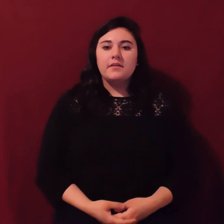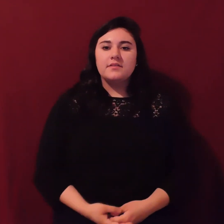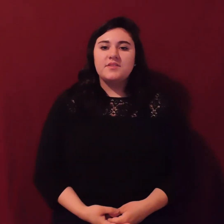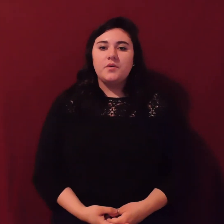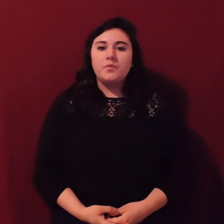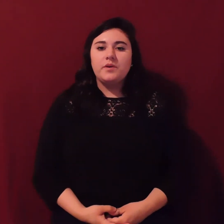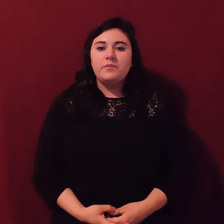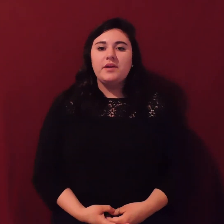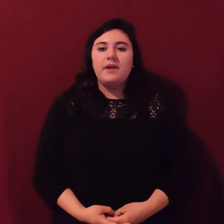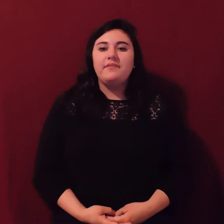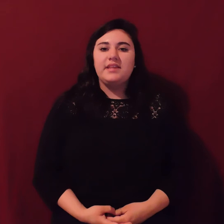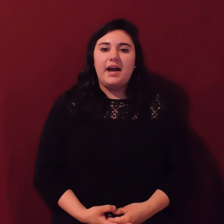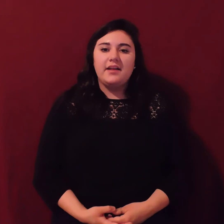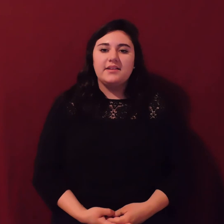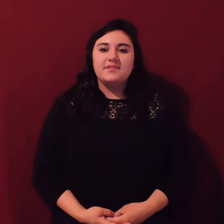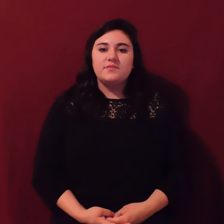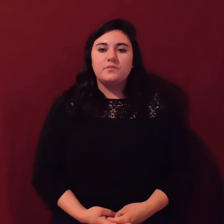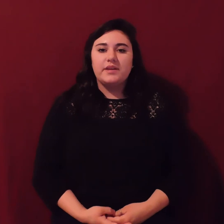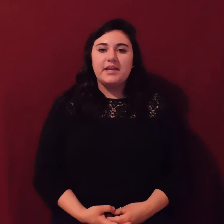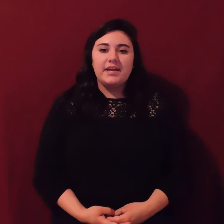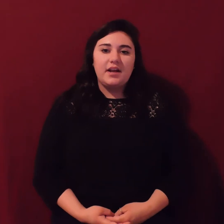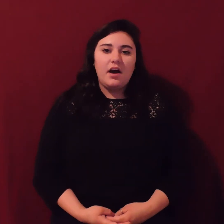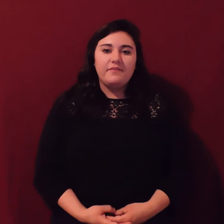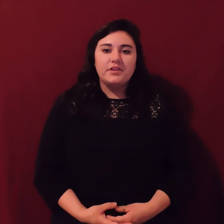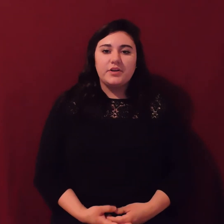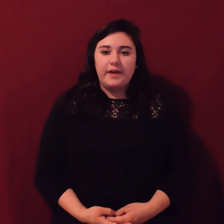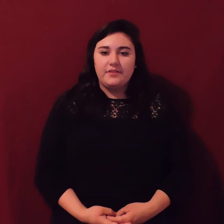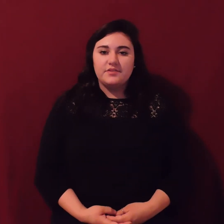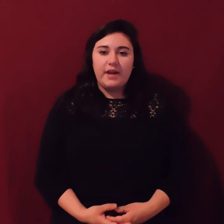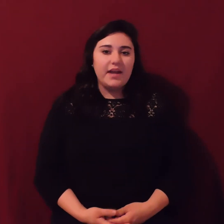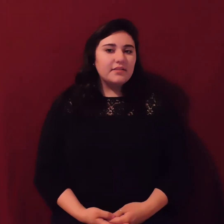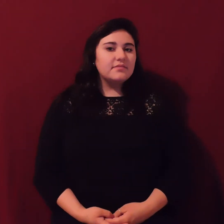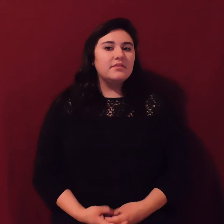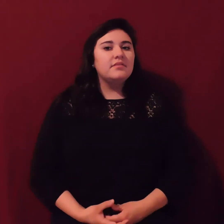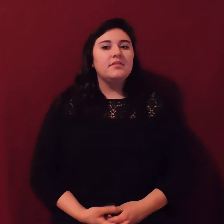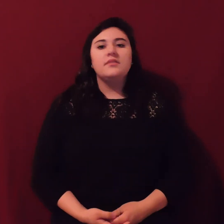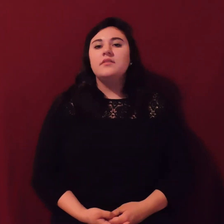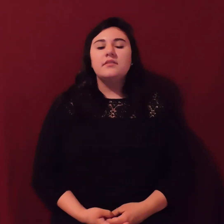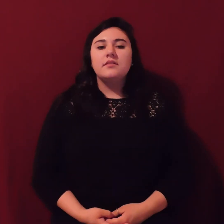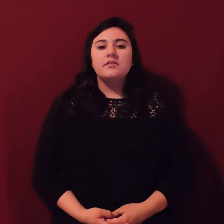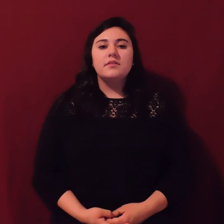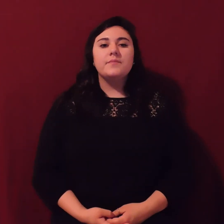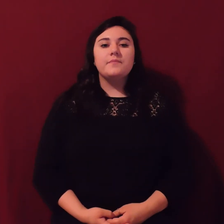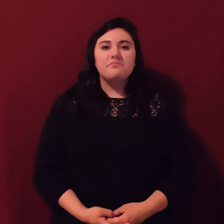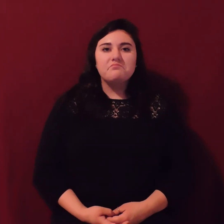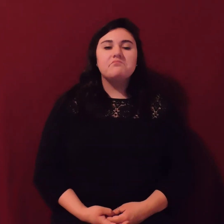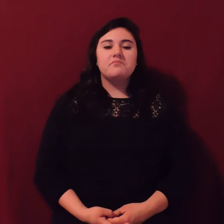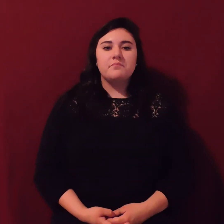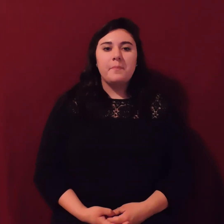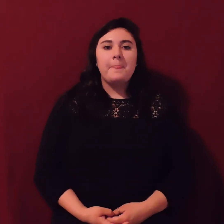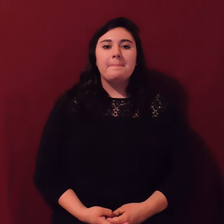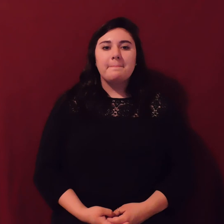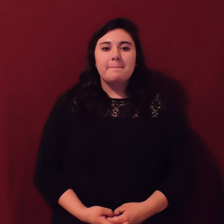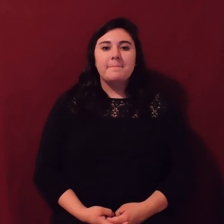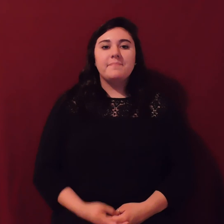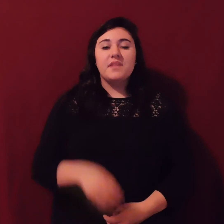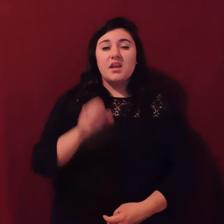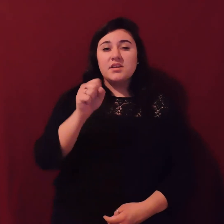So, when we arrive at the islands, we can get off and look around, right? Well, yes, but there would be limited time